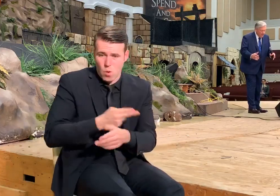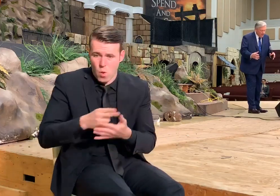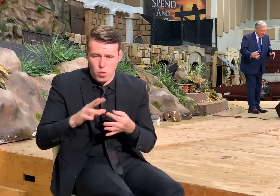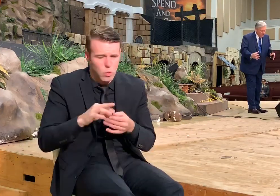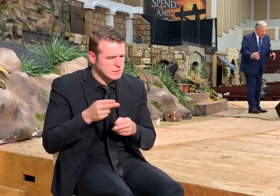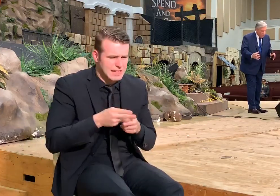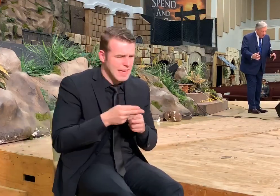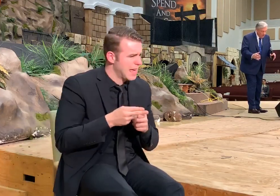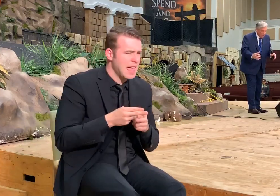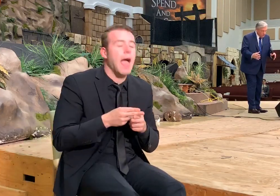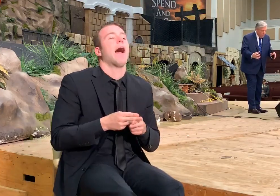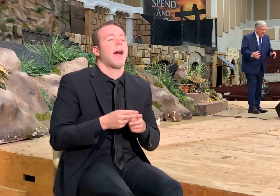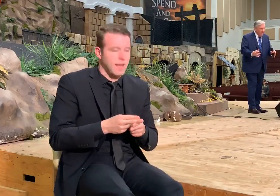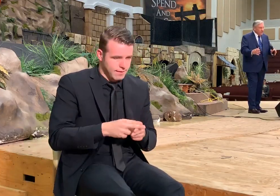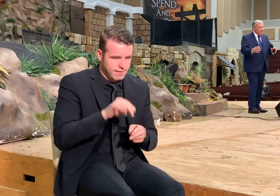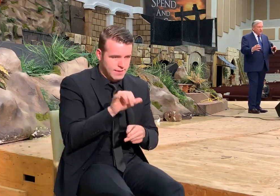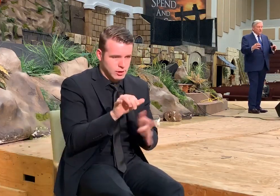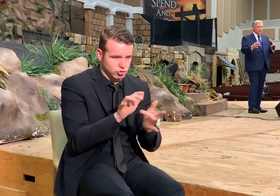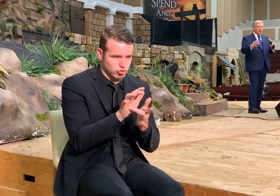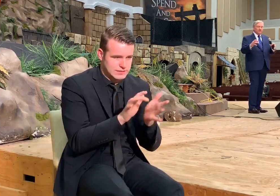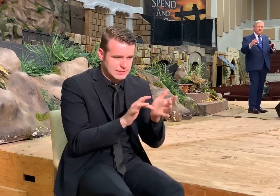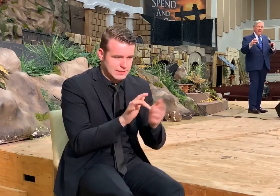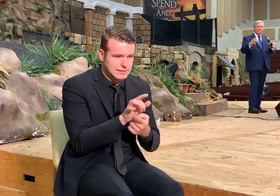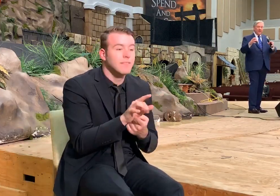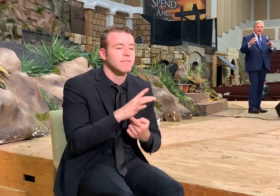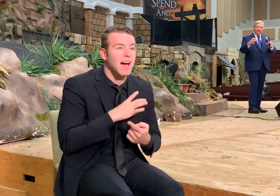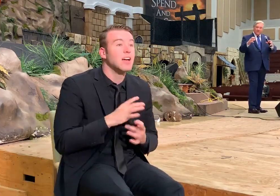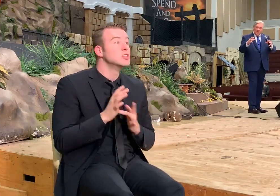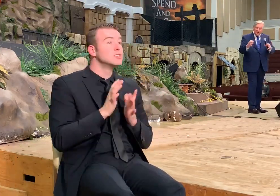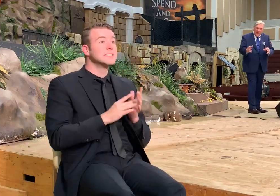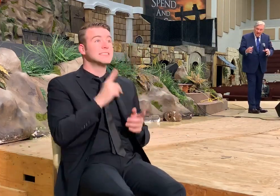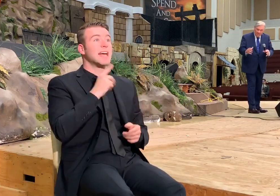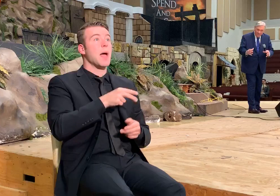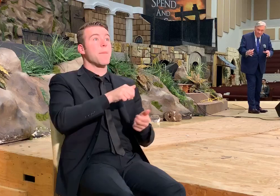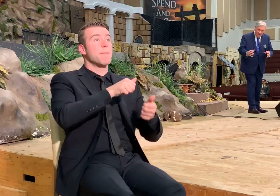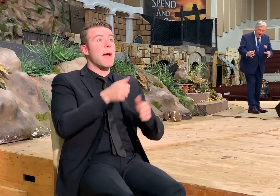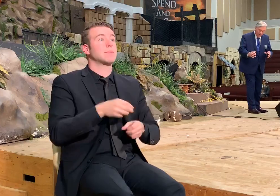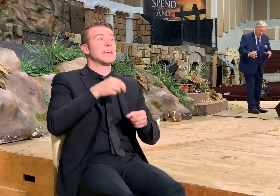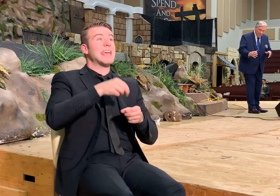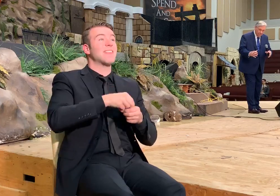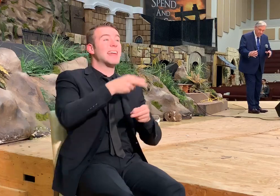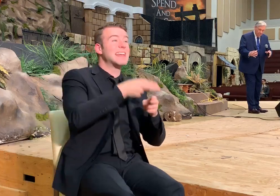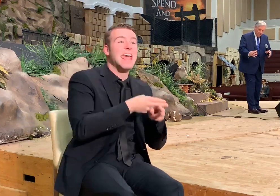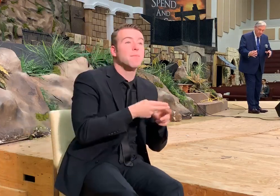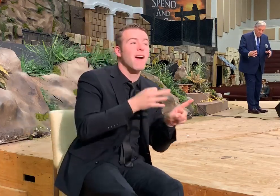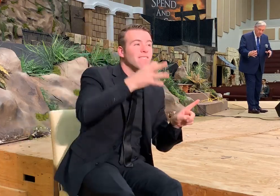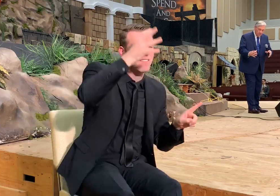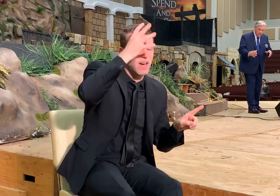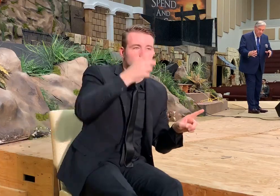Father, Son, and Holy Ghost is. Jesus said to baptize in the name of the Father.